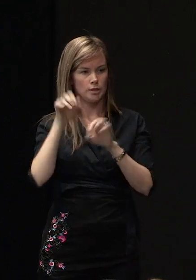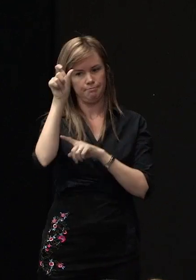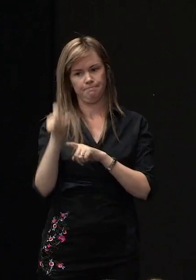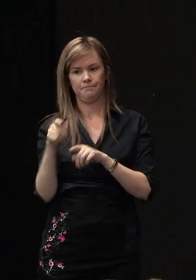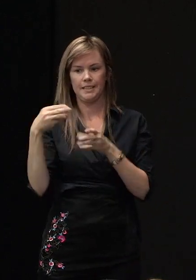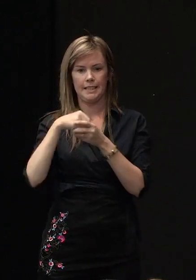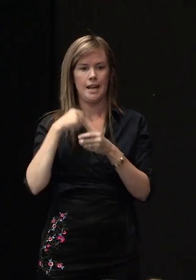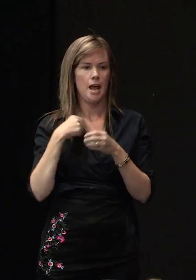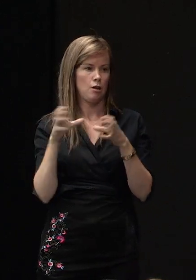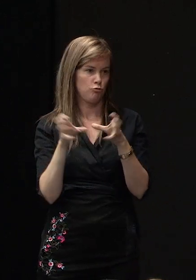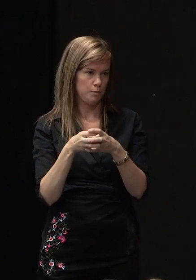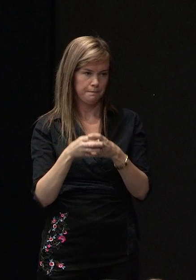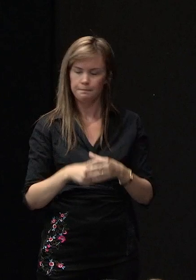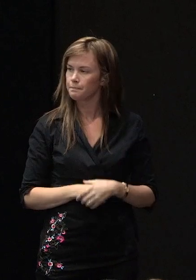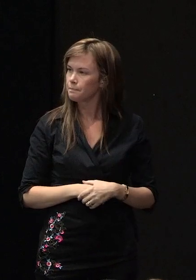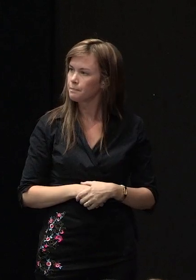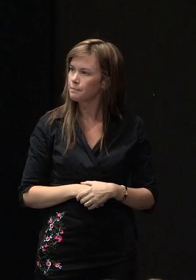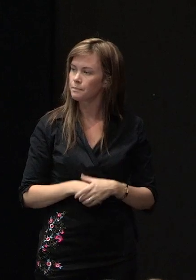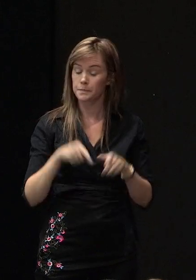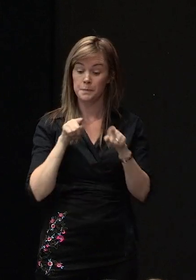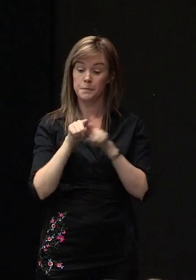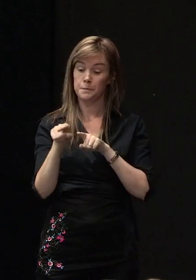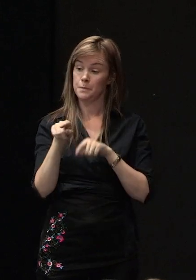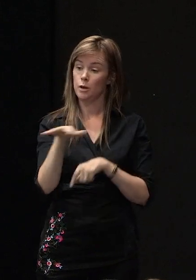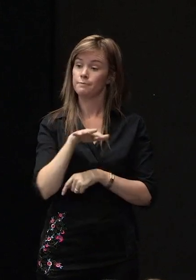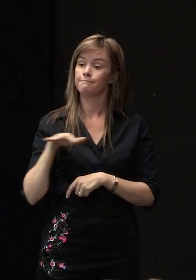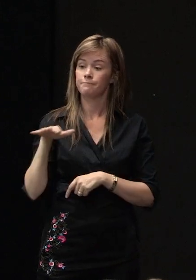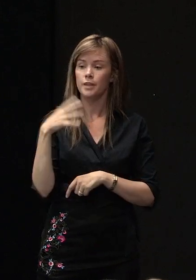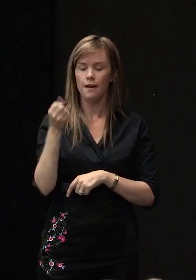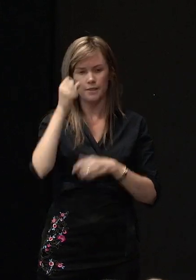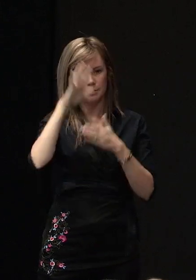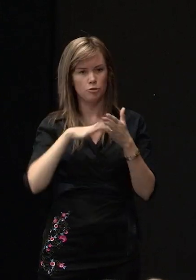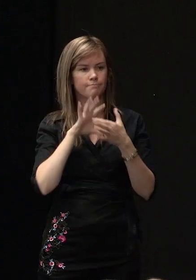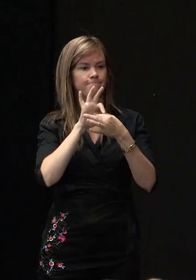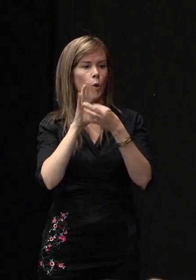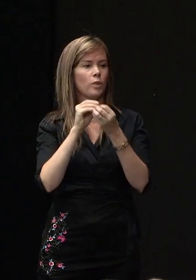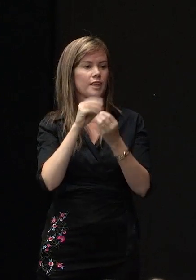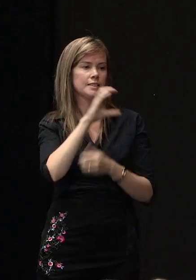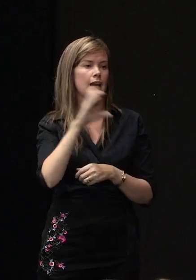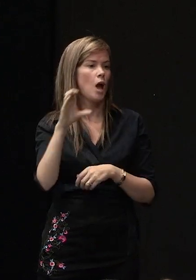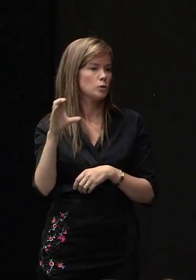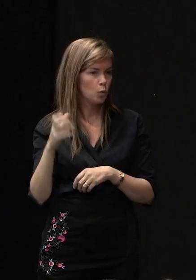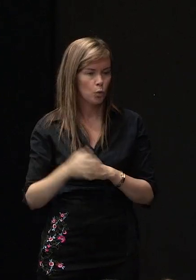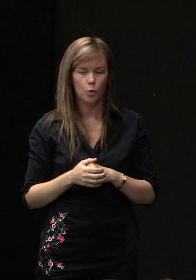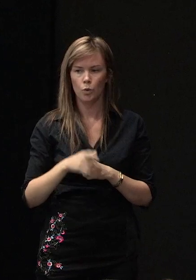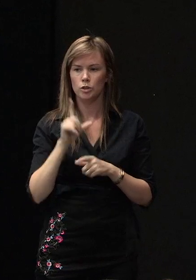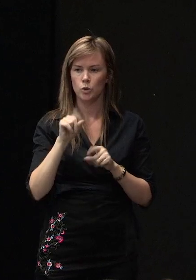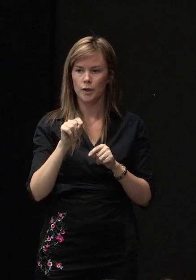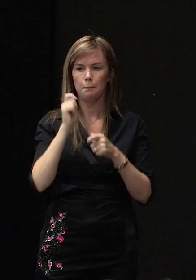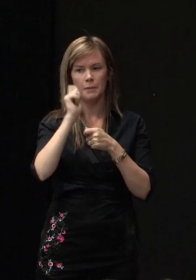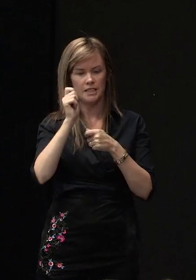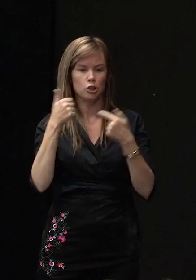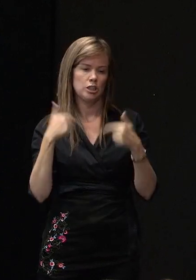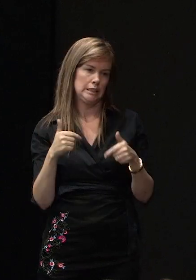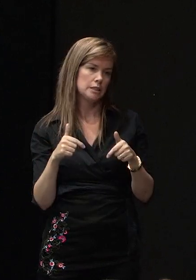And most of us have had experience with working with councils during the building consenting role.